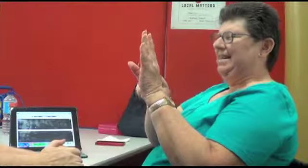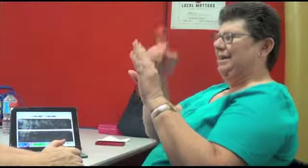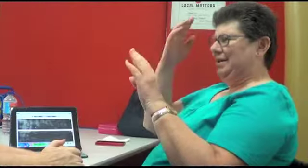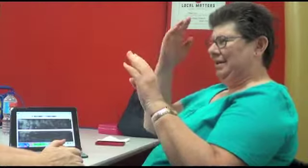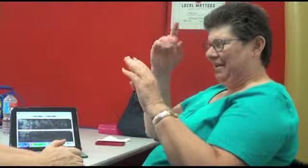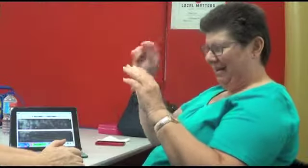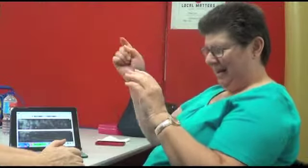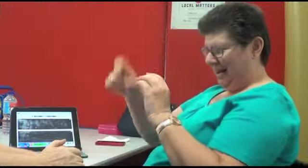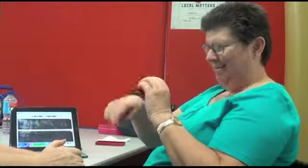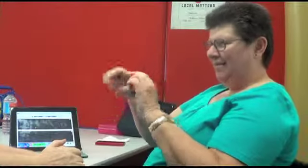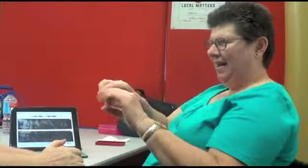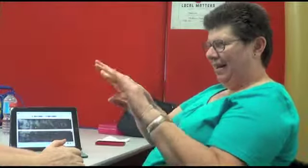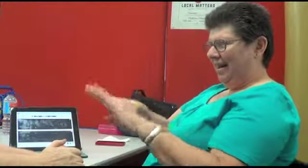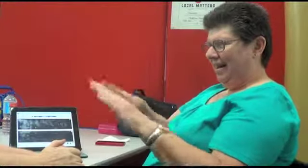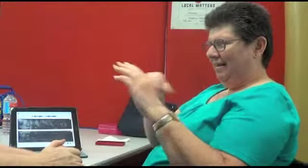she came to visit her sister.